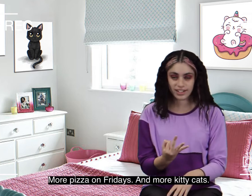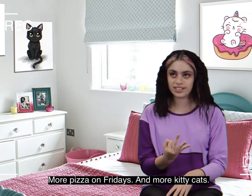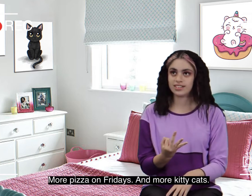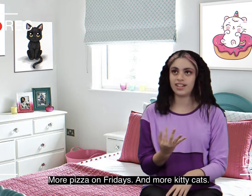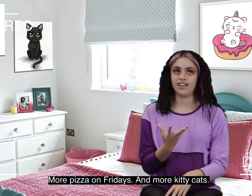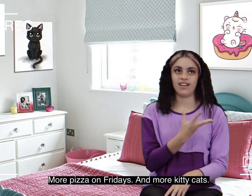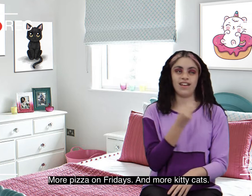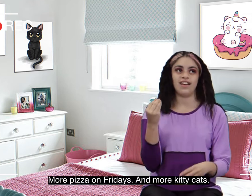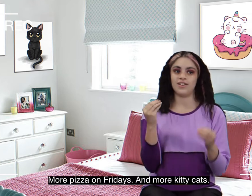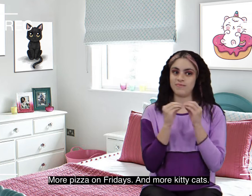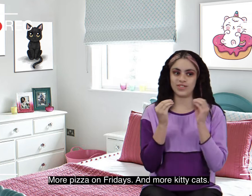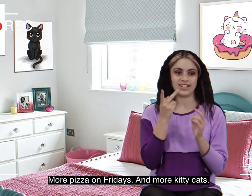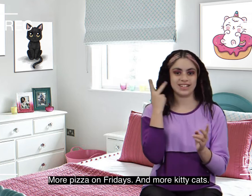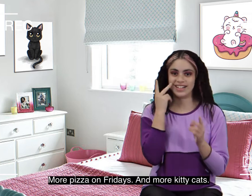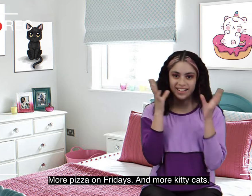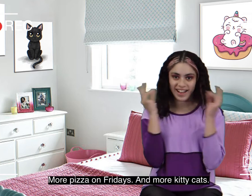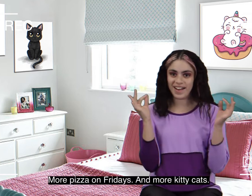and more kitty cat